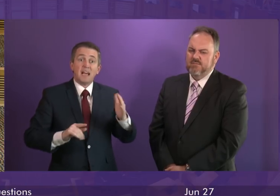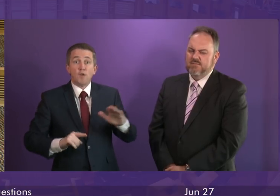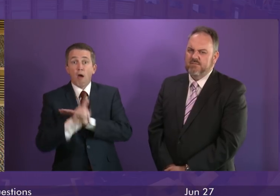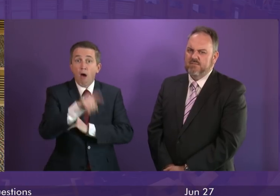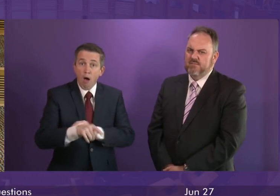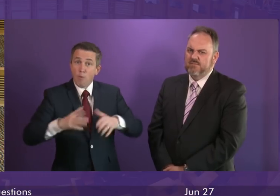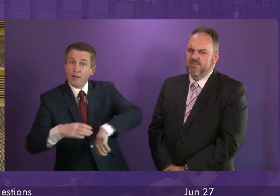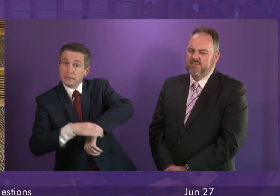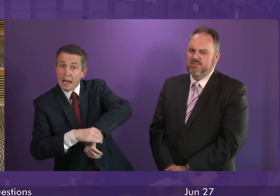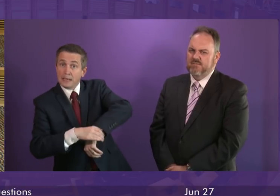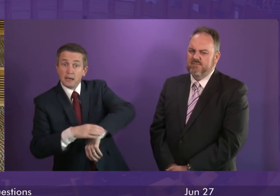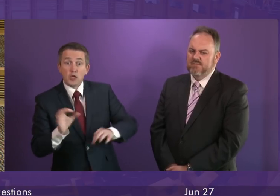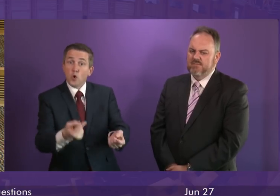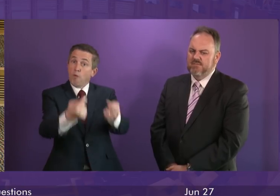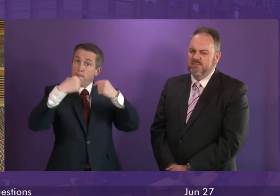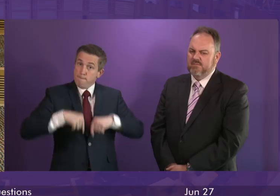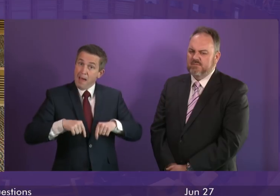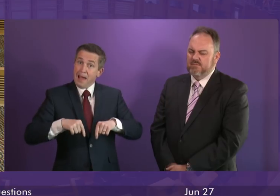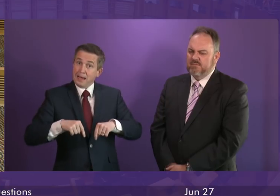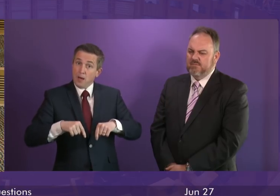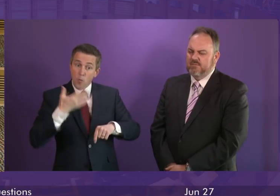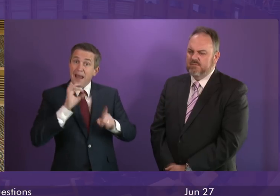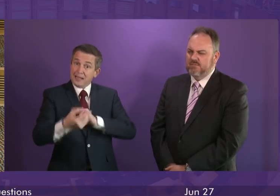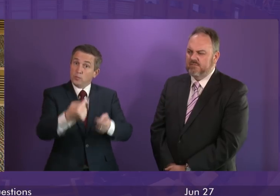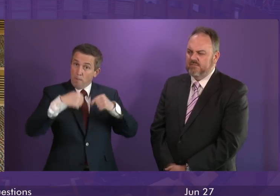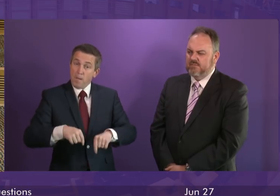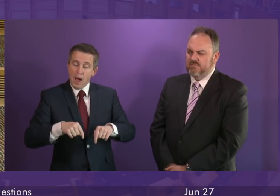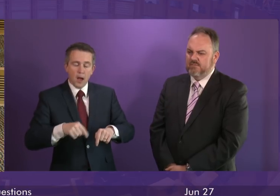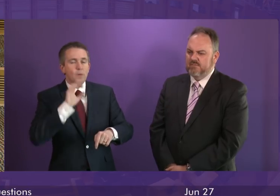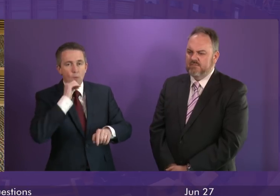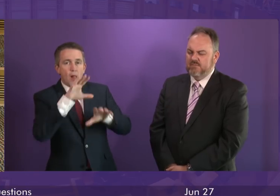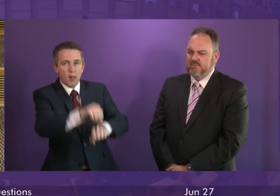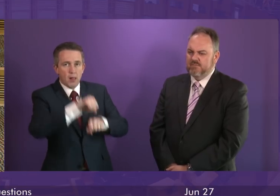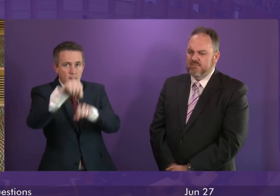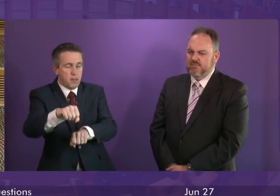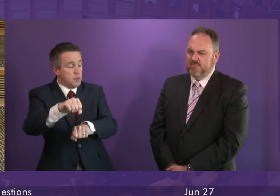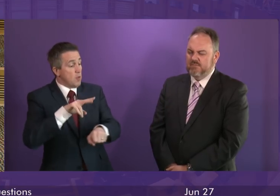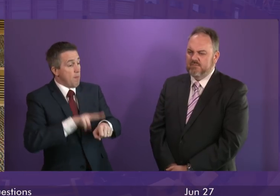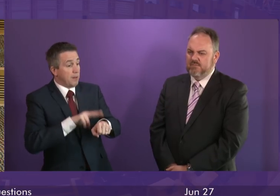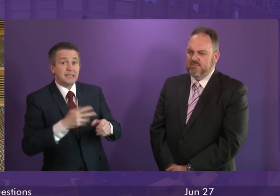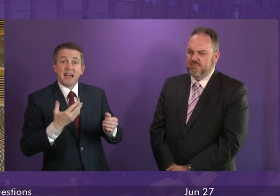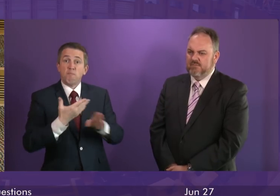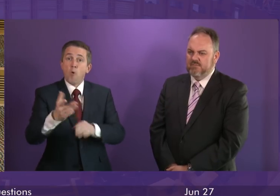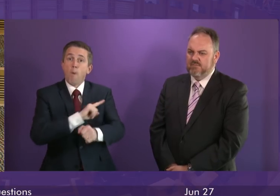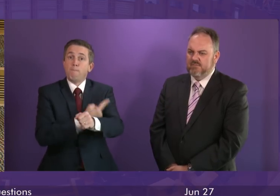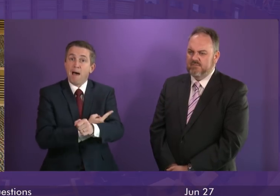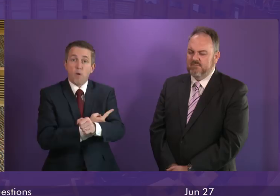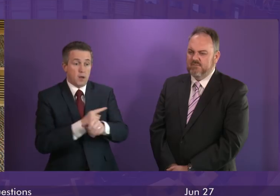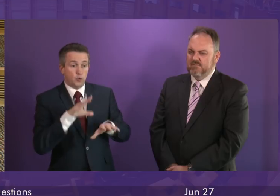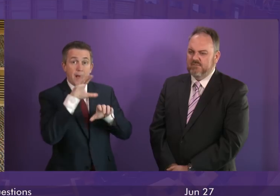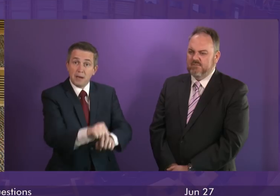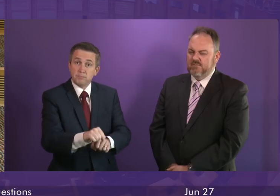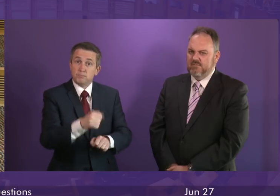at large for those who don't return to custody once recalled. And that approach gives the police more powers to apprehend prisoners